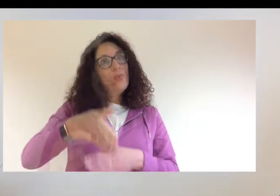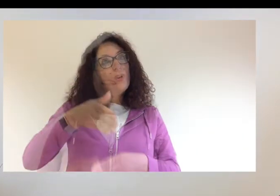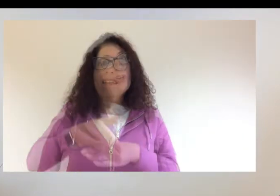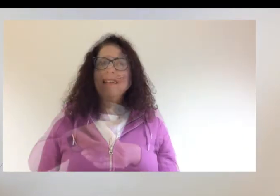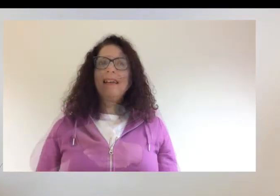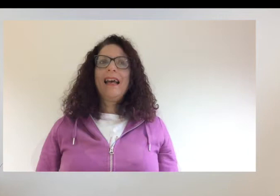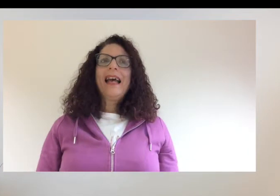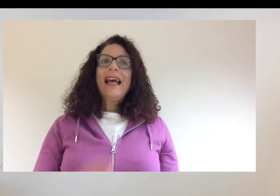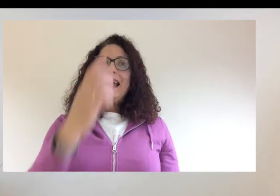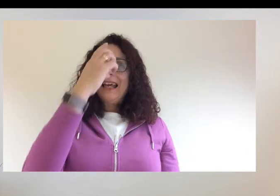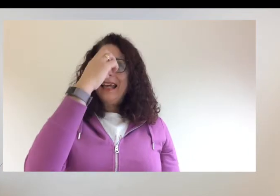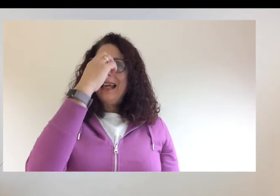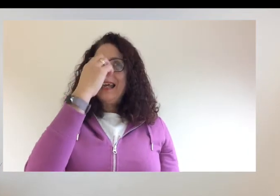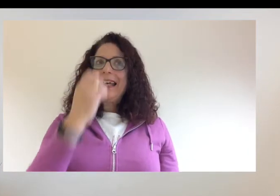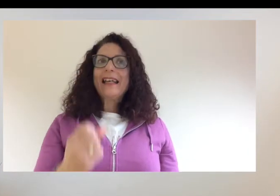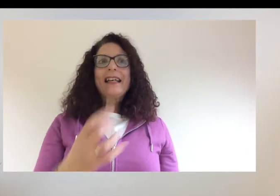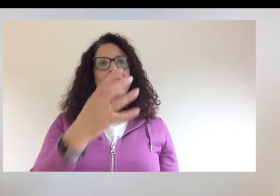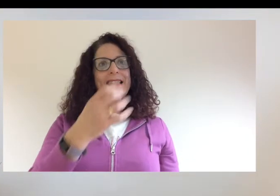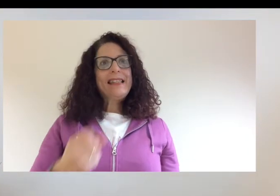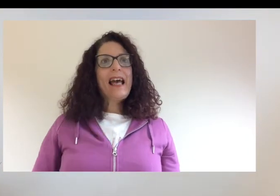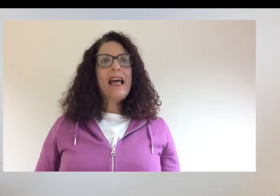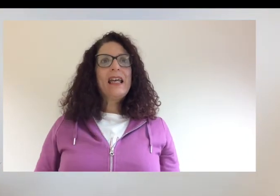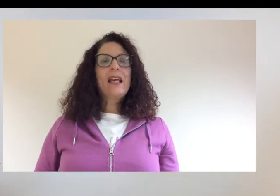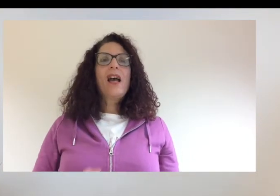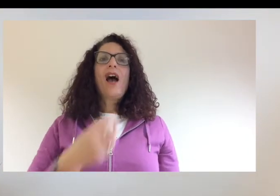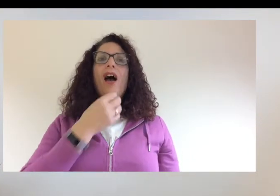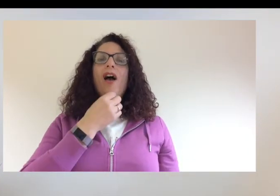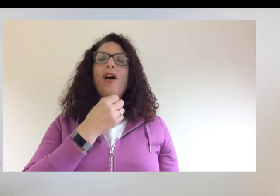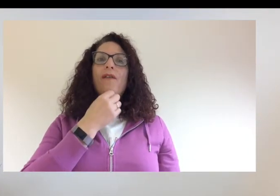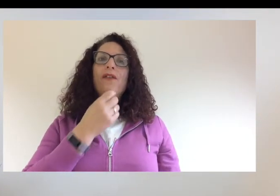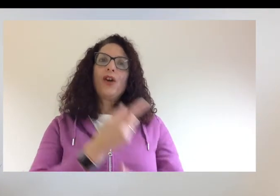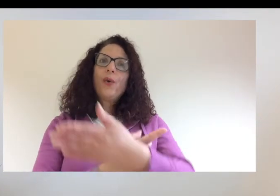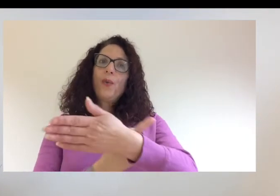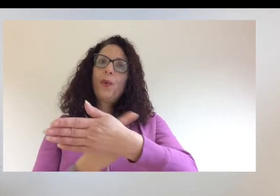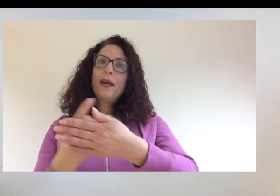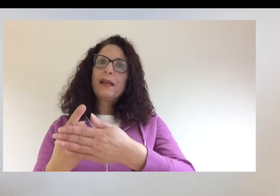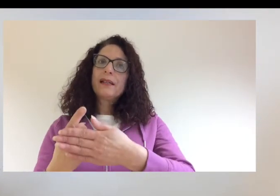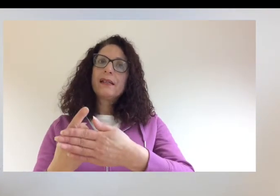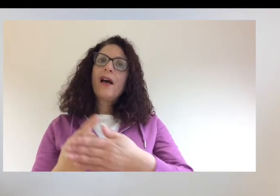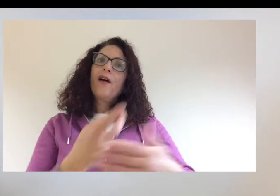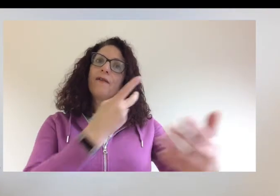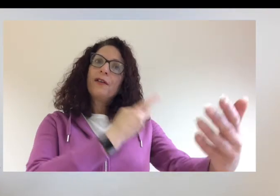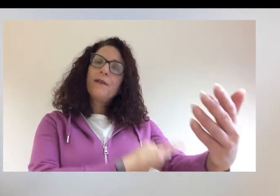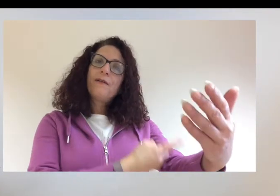It can take a few weeks for the vaccine to protect you.